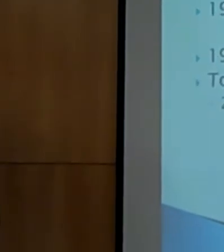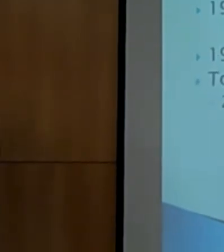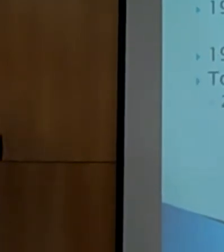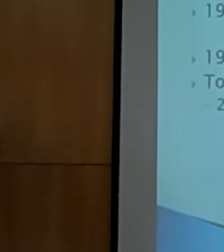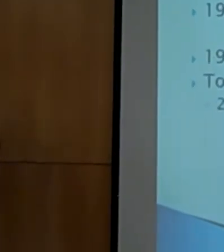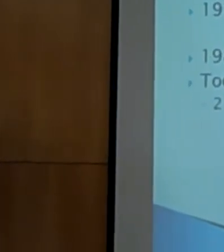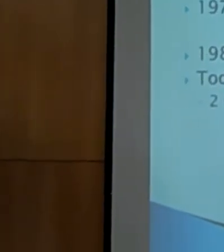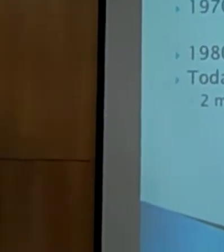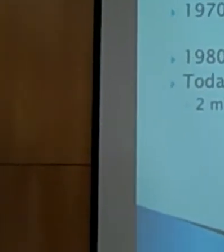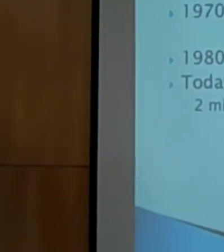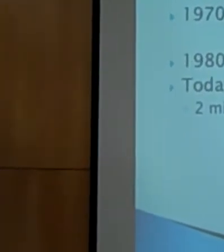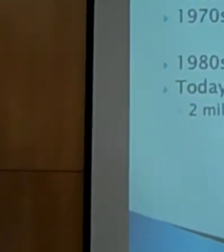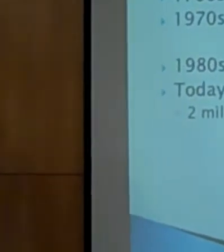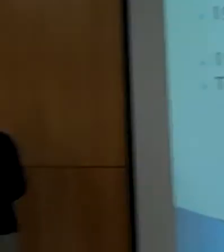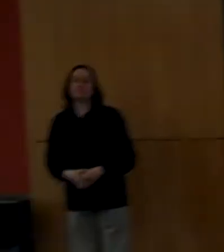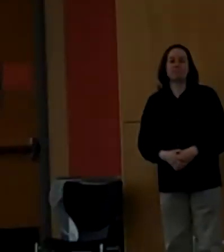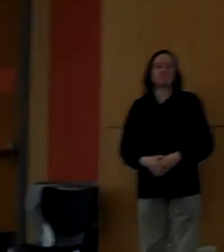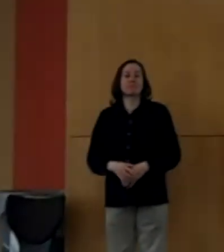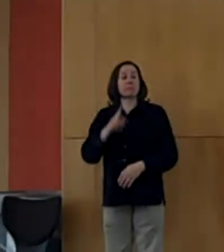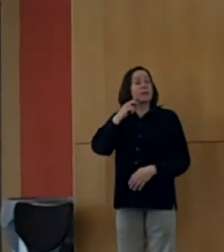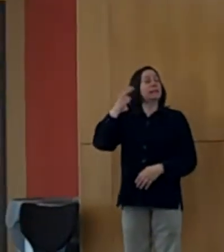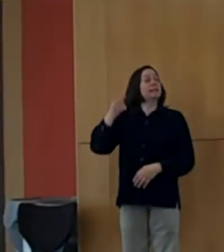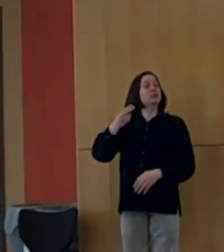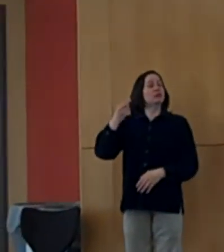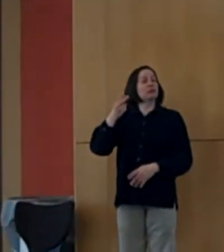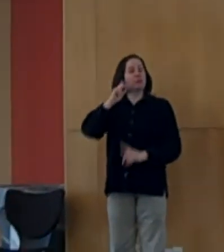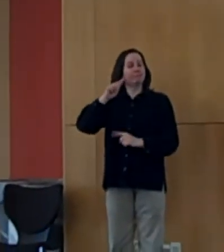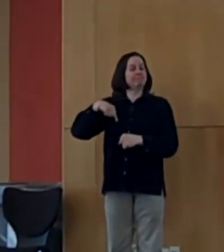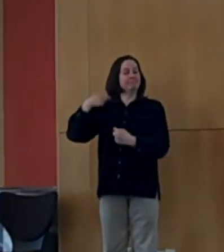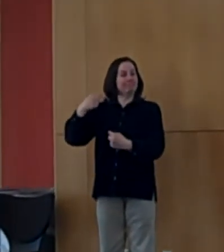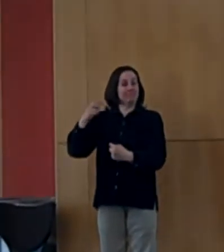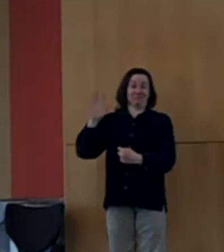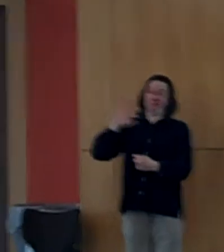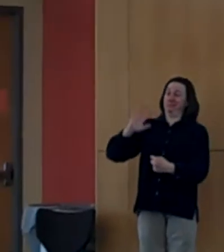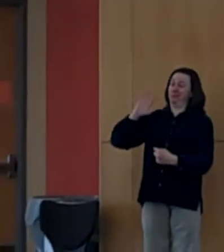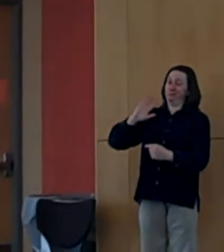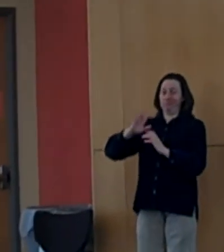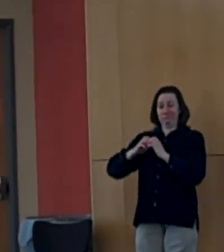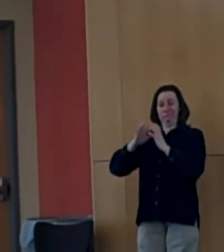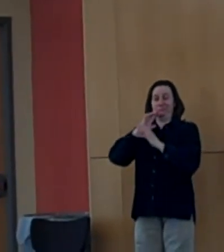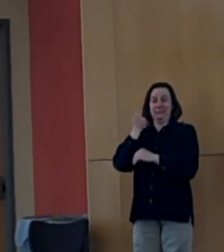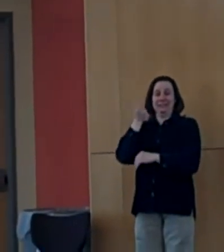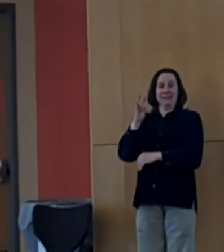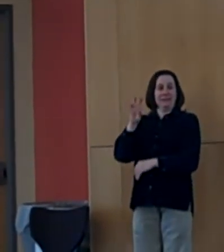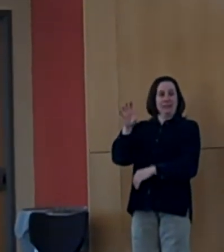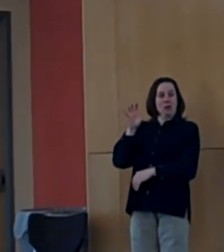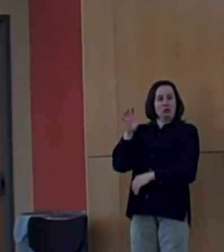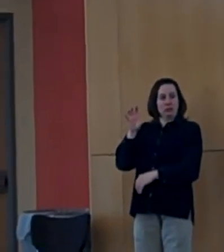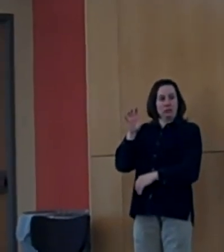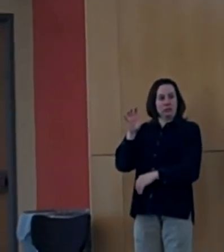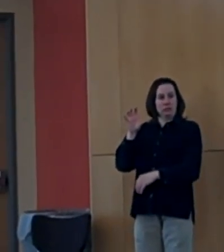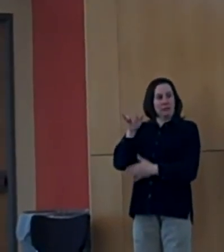The history of homeschooling takes place during the 1700s where it used to be known as a primary form of education.